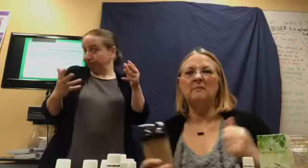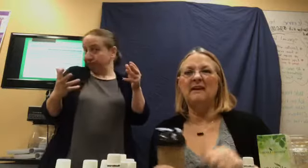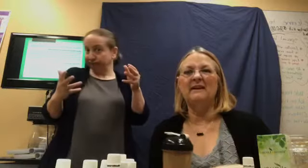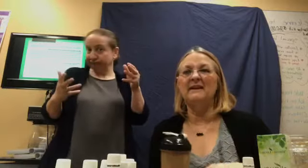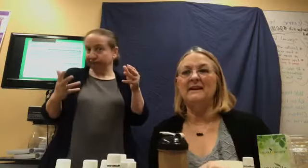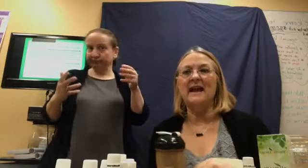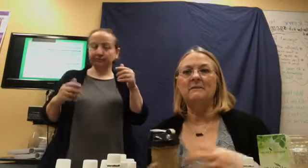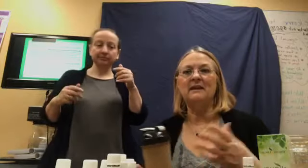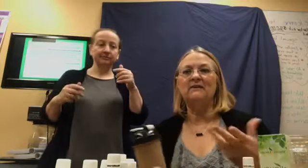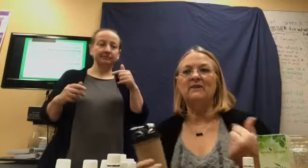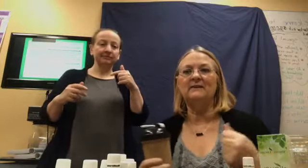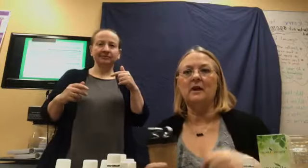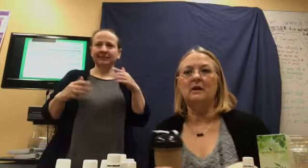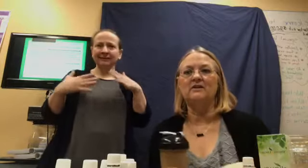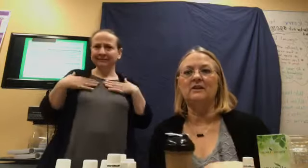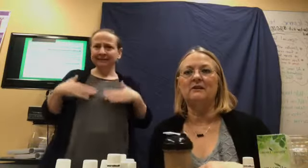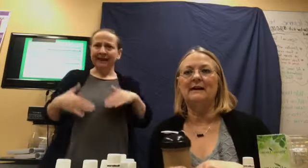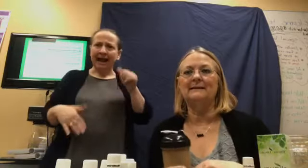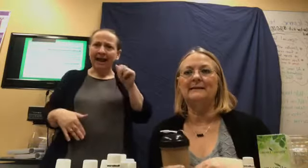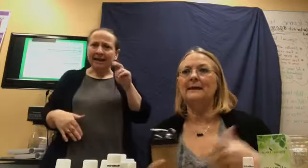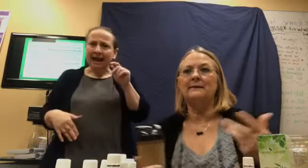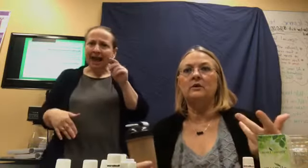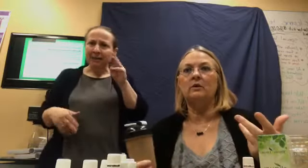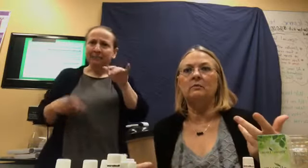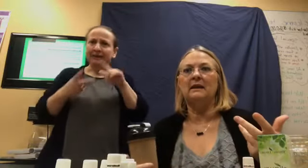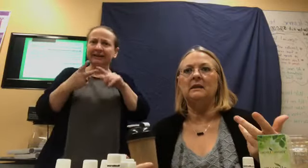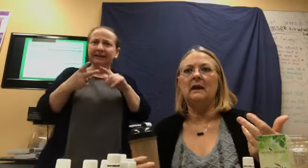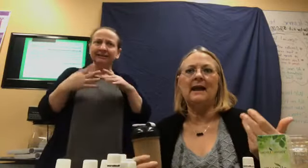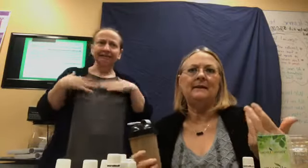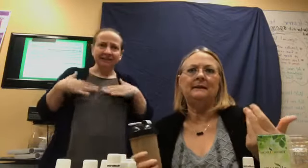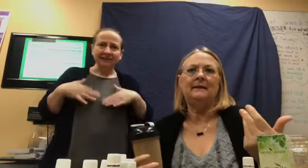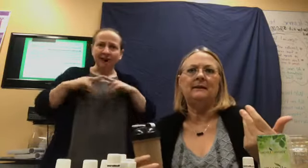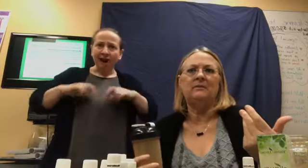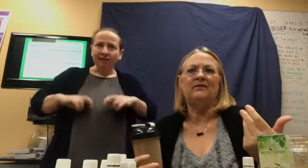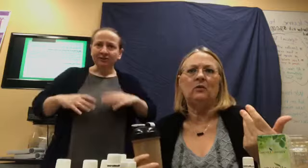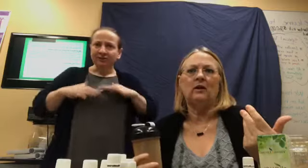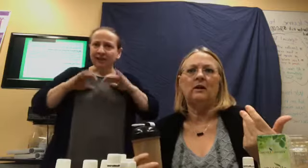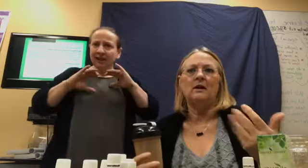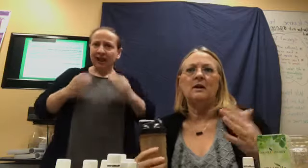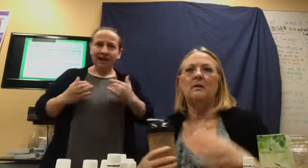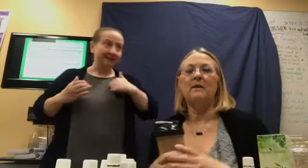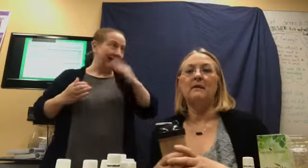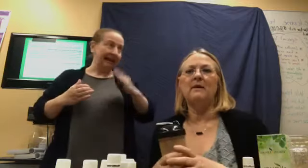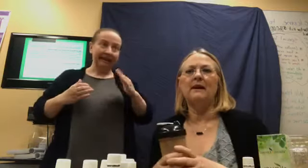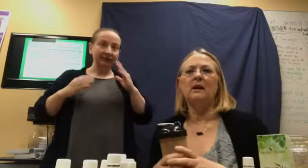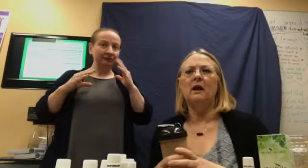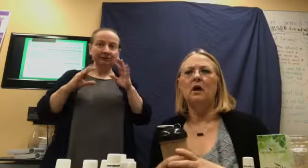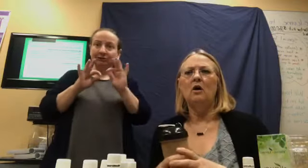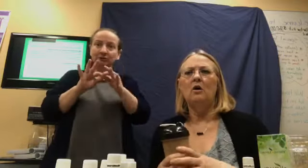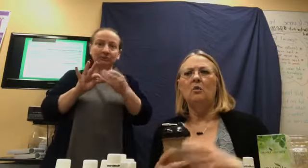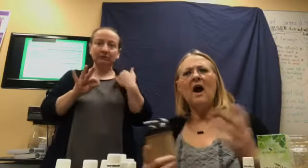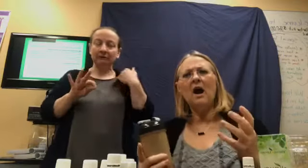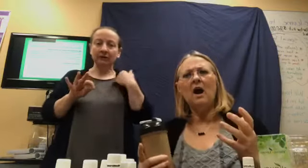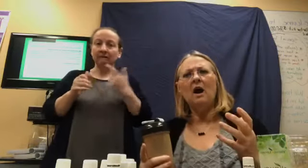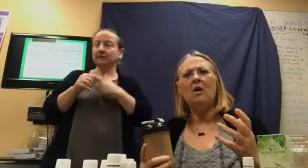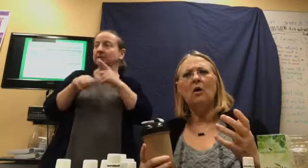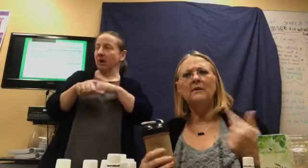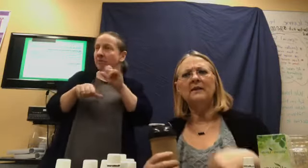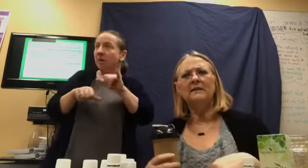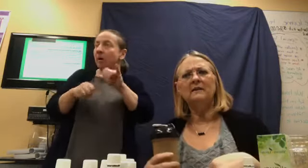I'm in an anatomy and physiology class. That's new to me. I hadn't done it before. But, I'm like, wow, this is